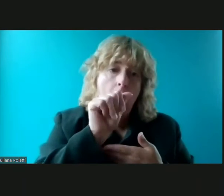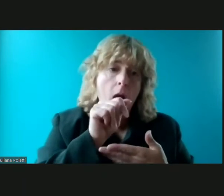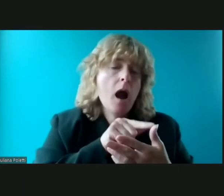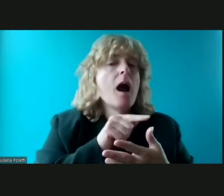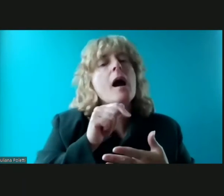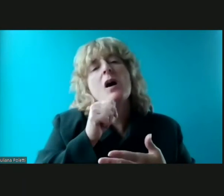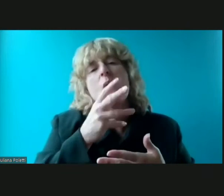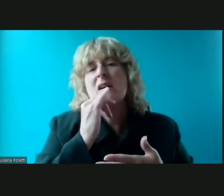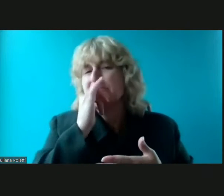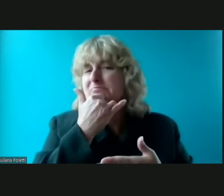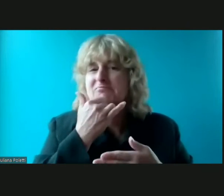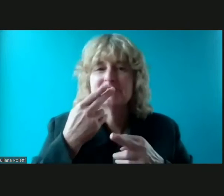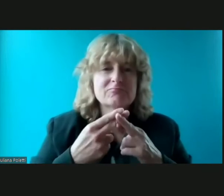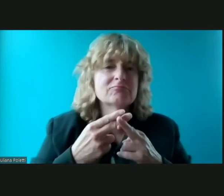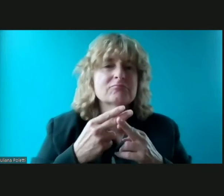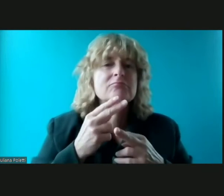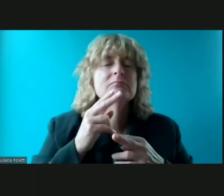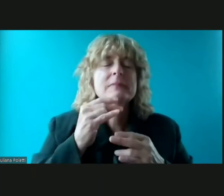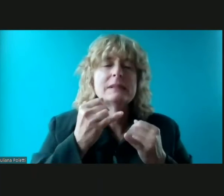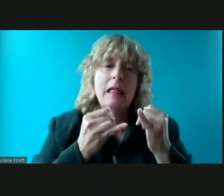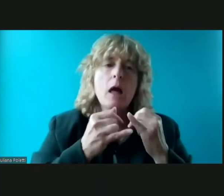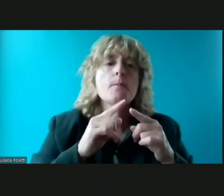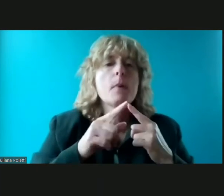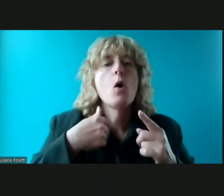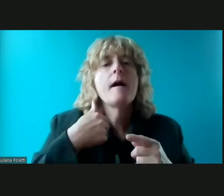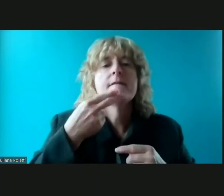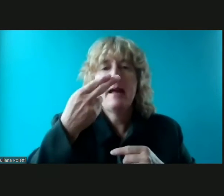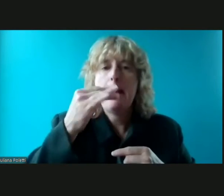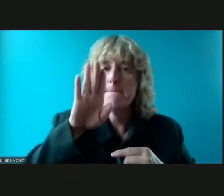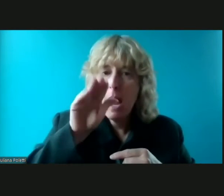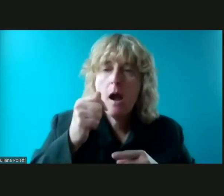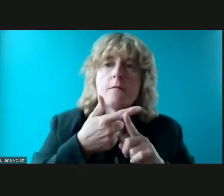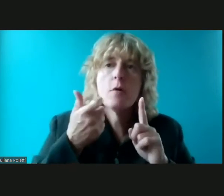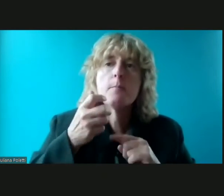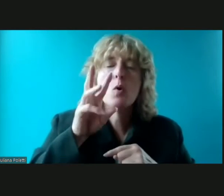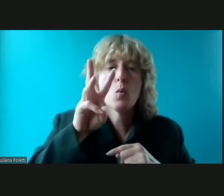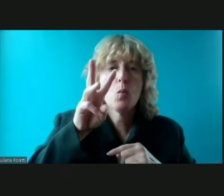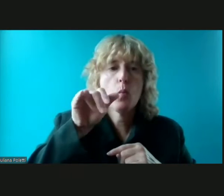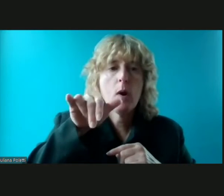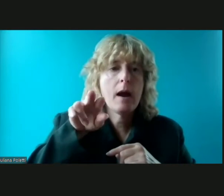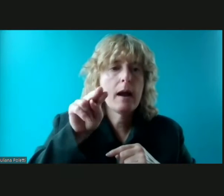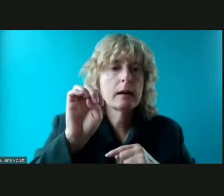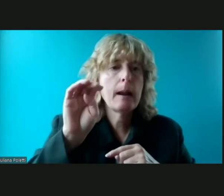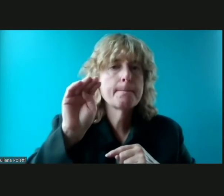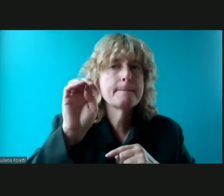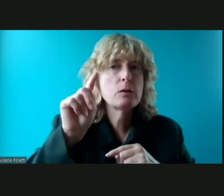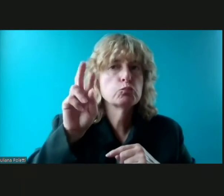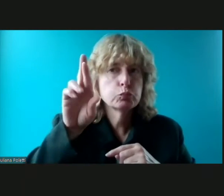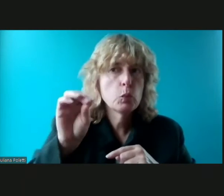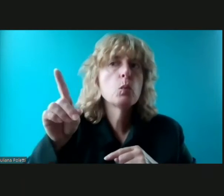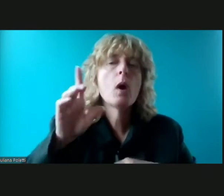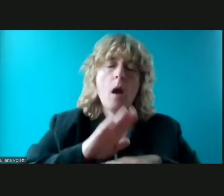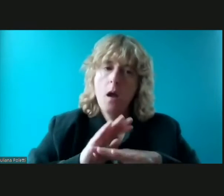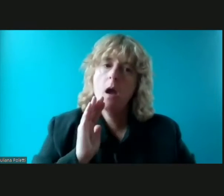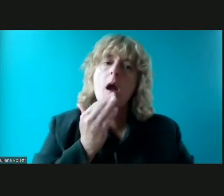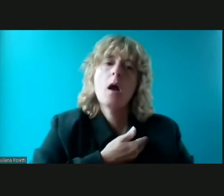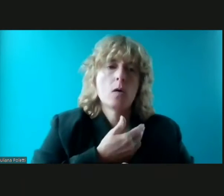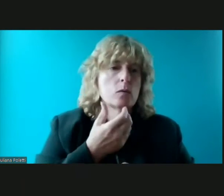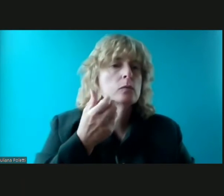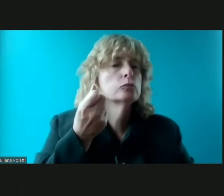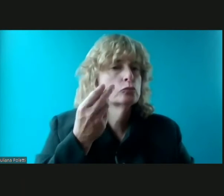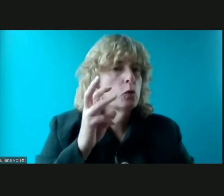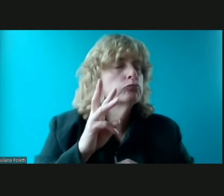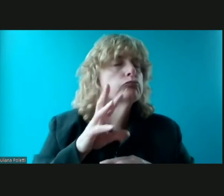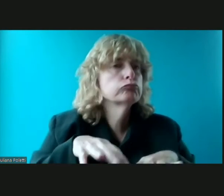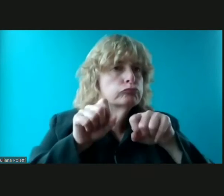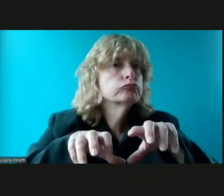last name so we have hibba from wayne uh wayne metro who also has been on our show many times before so she's going to talk with us about